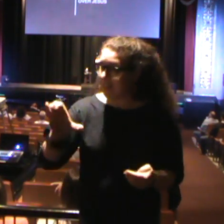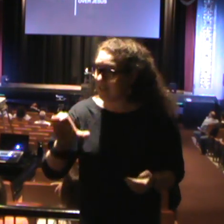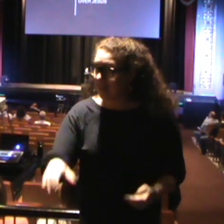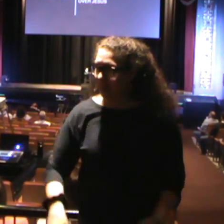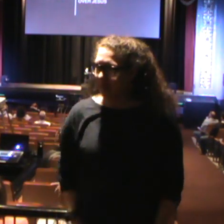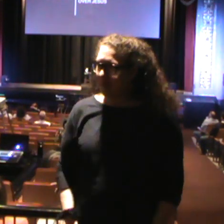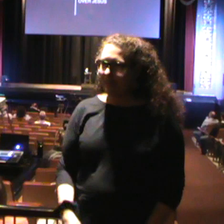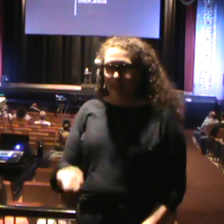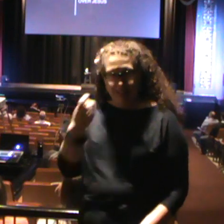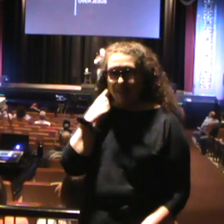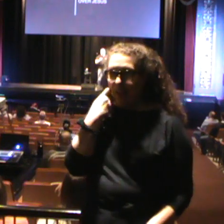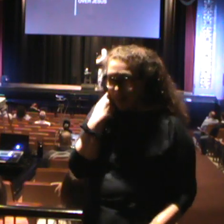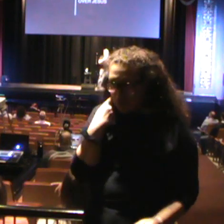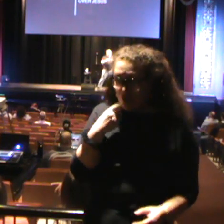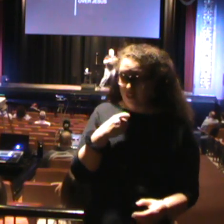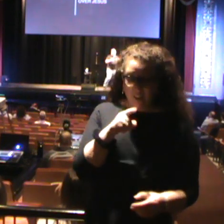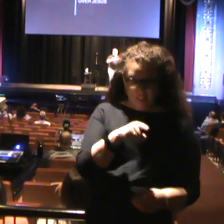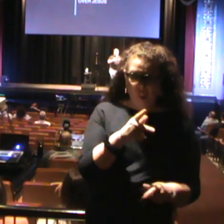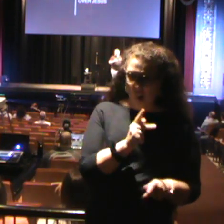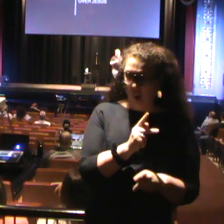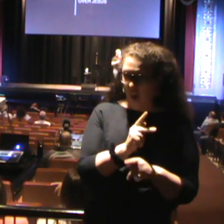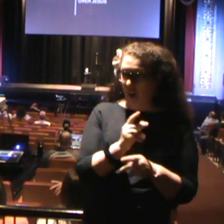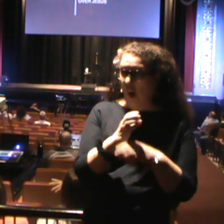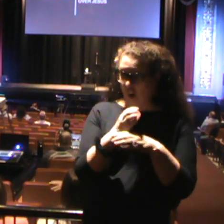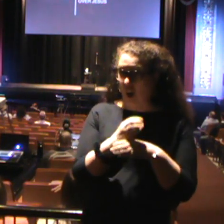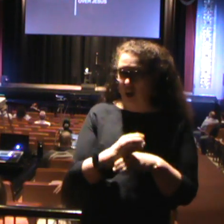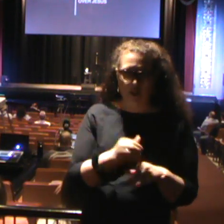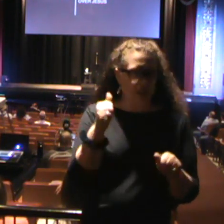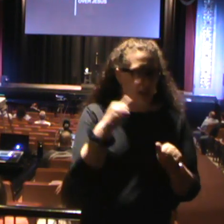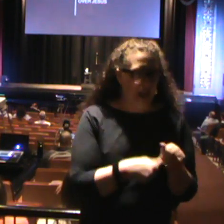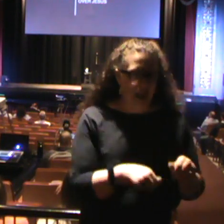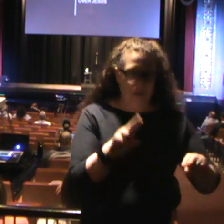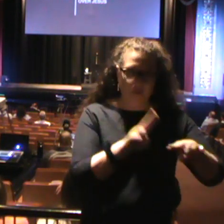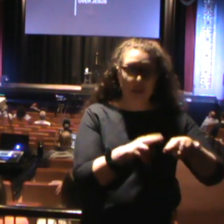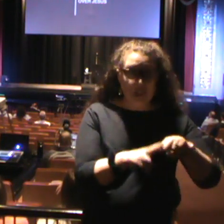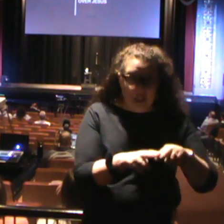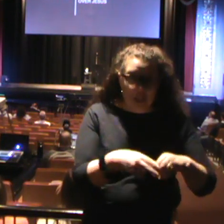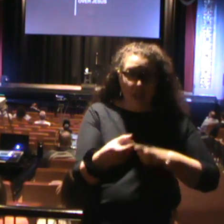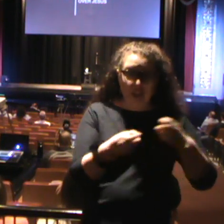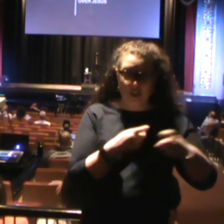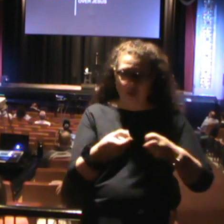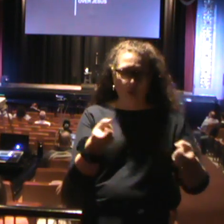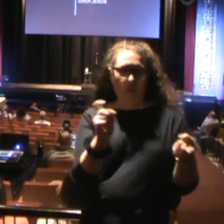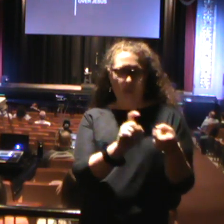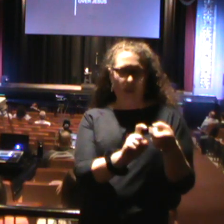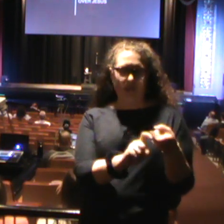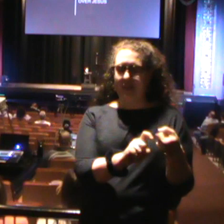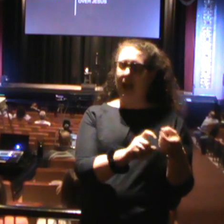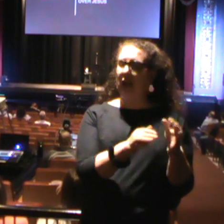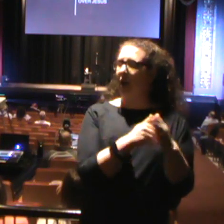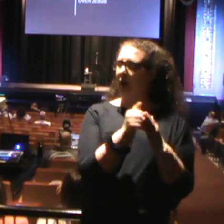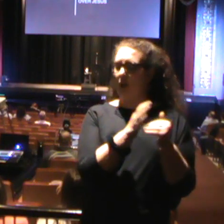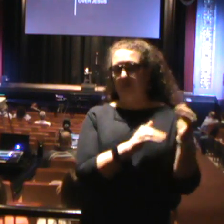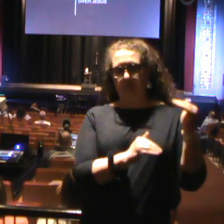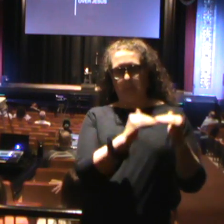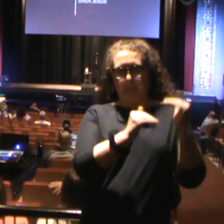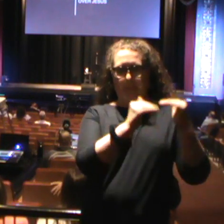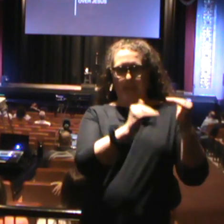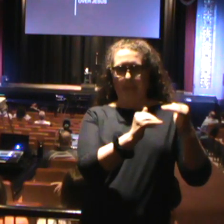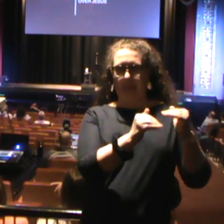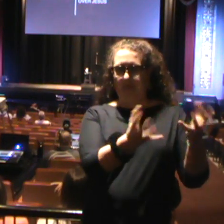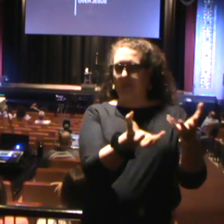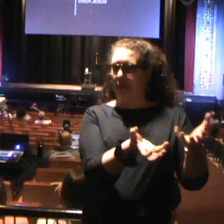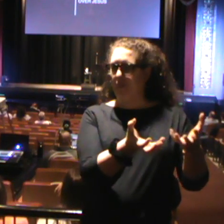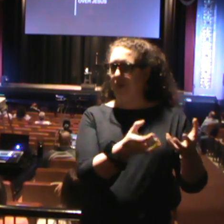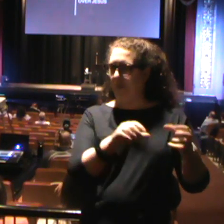that literally each seat in some cars can control the exact temperature and comfort level that they want. Even some